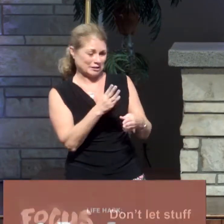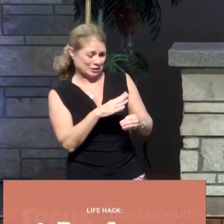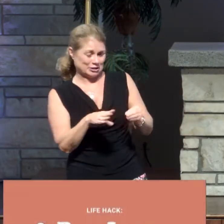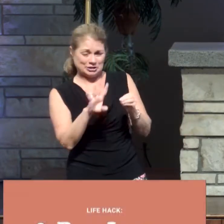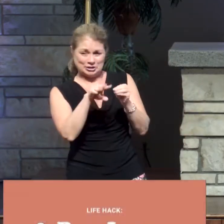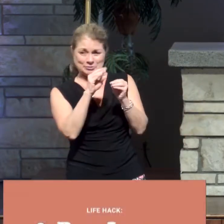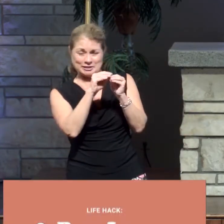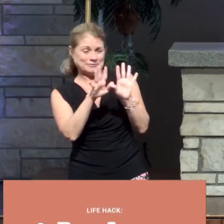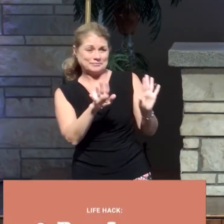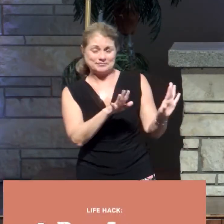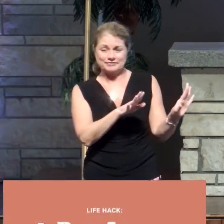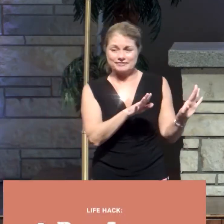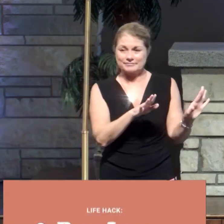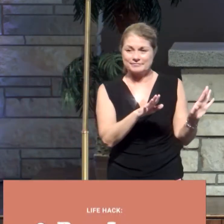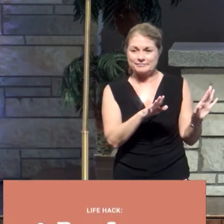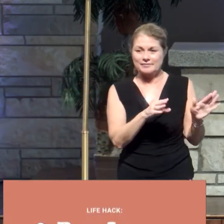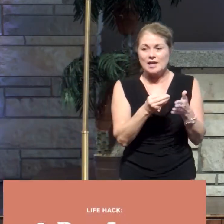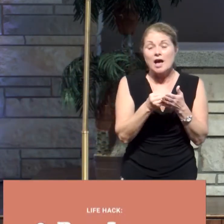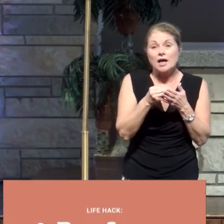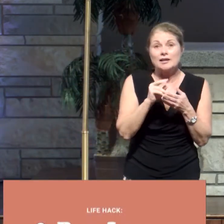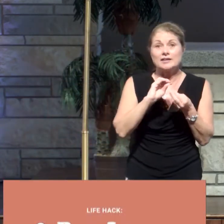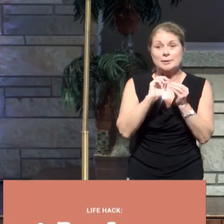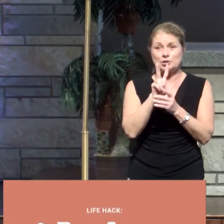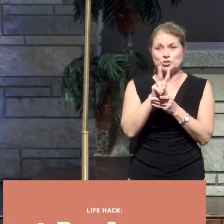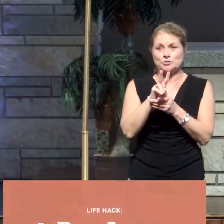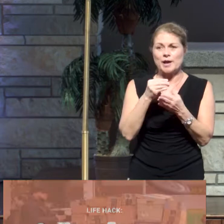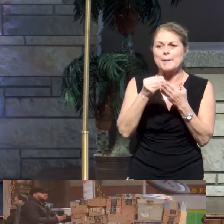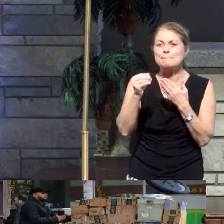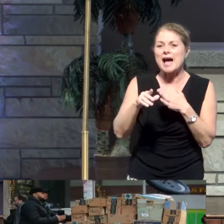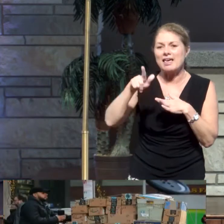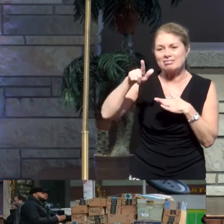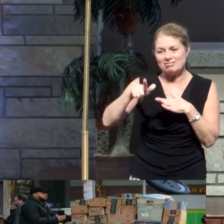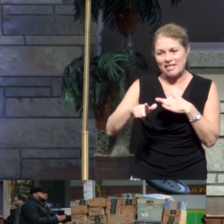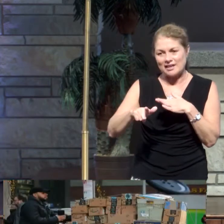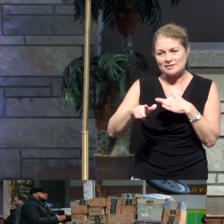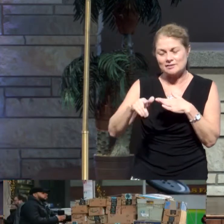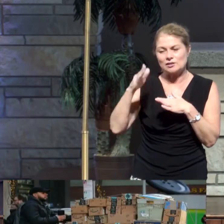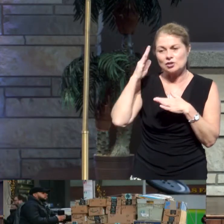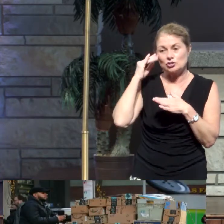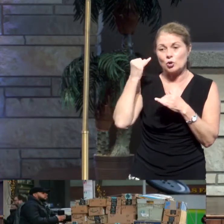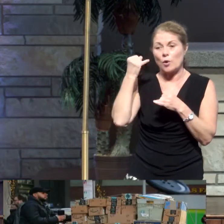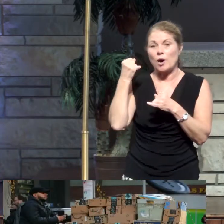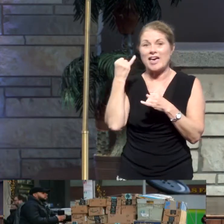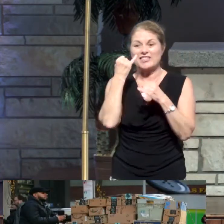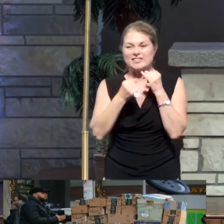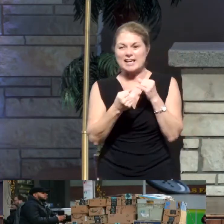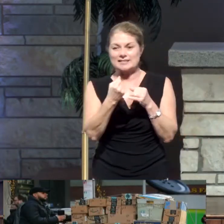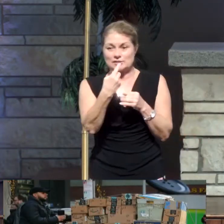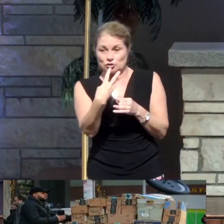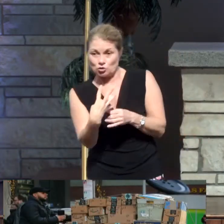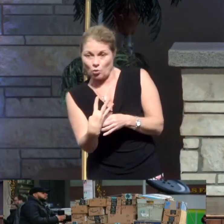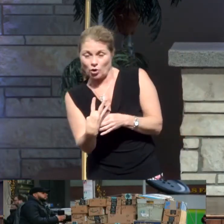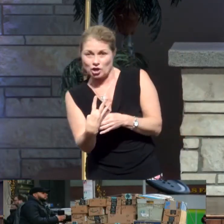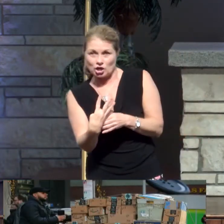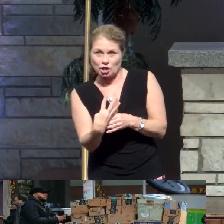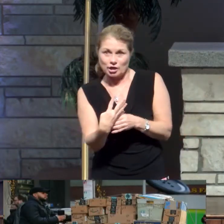Buy less. Buy less. Okay, do you know this last quarter was a record-setting quarter for Amazon?